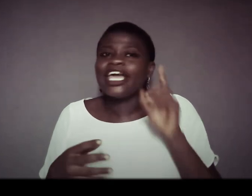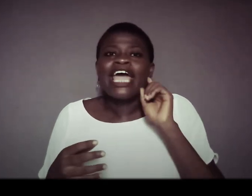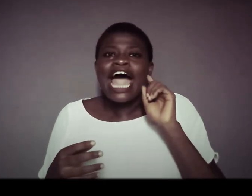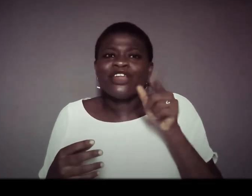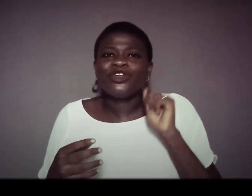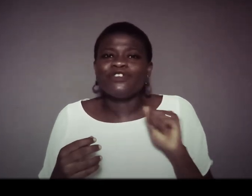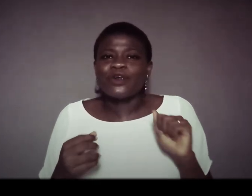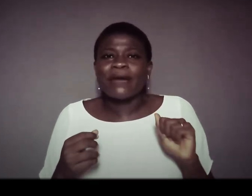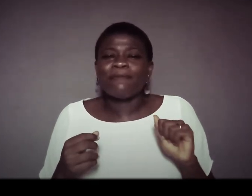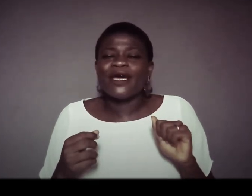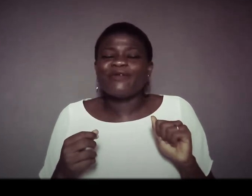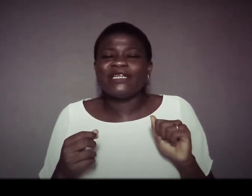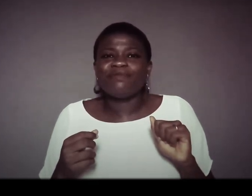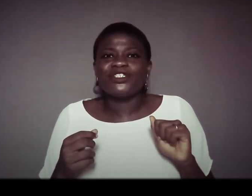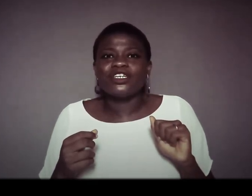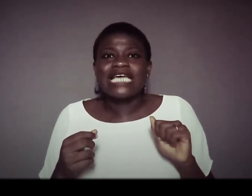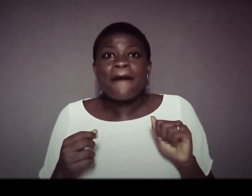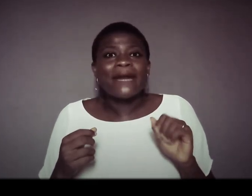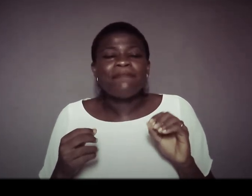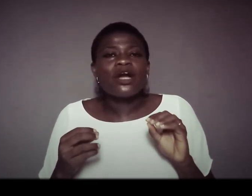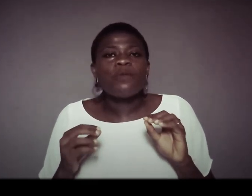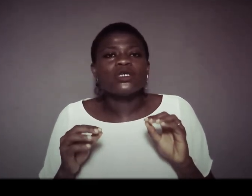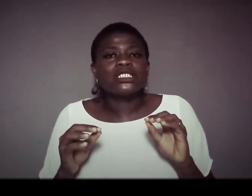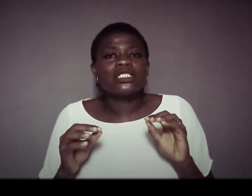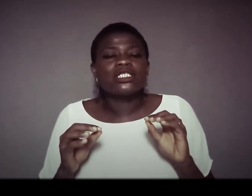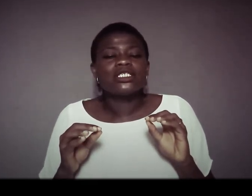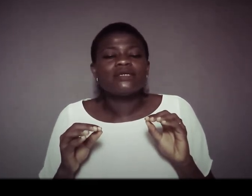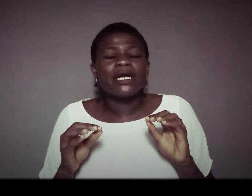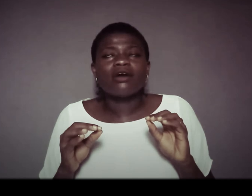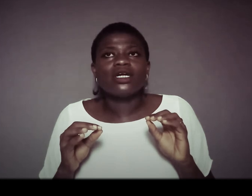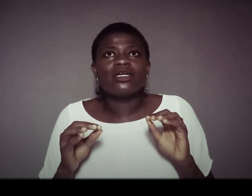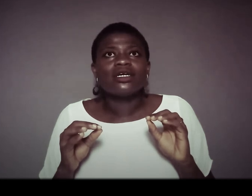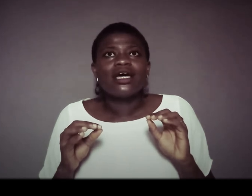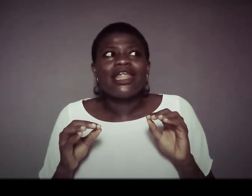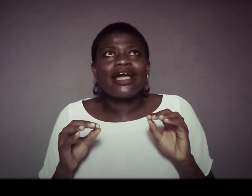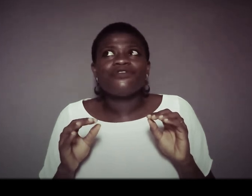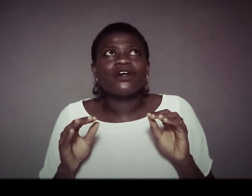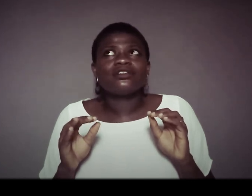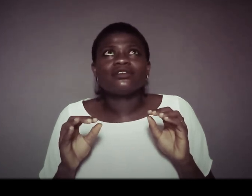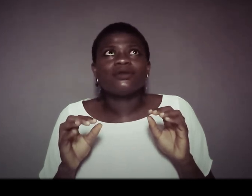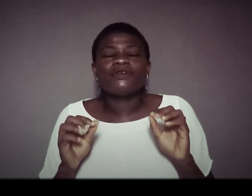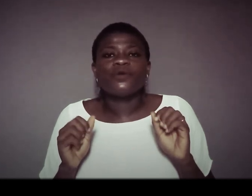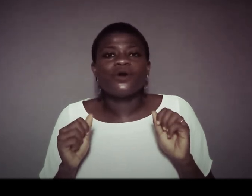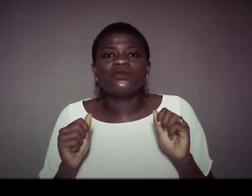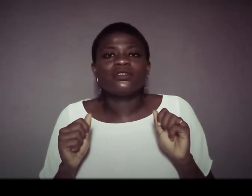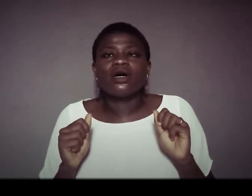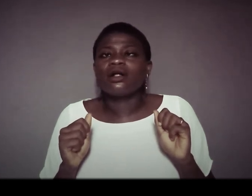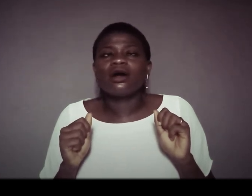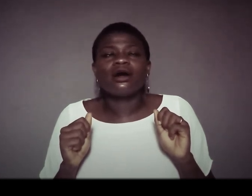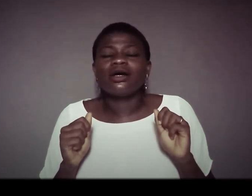i don't know if you saw my wedding pictures my makeup was my god like i felt on top of the world oh god